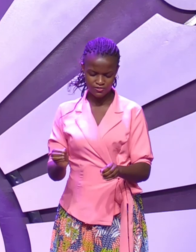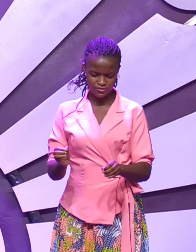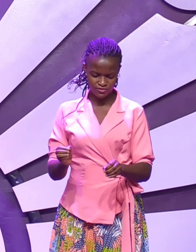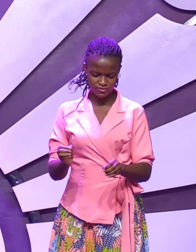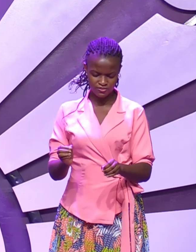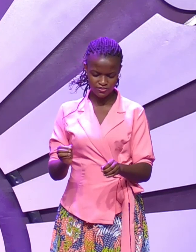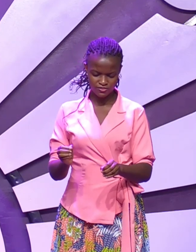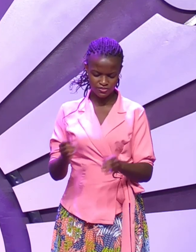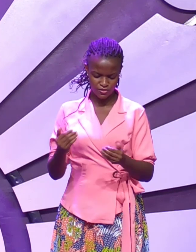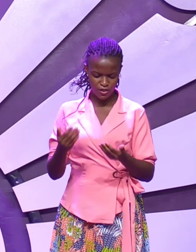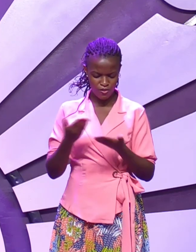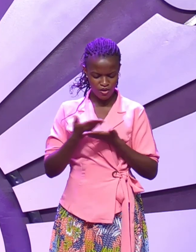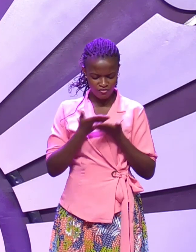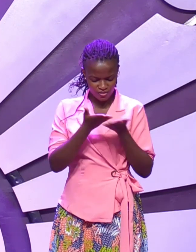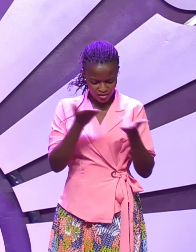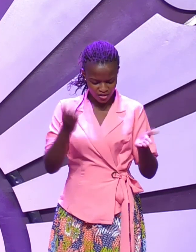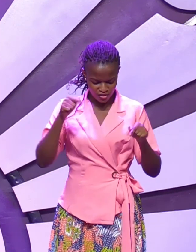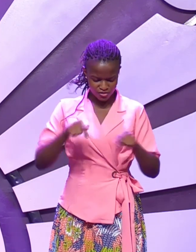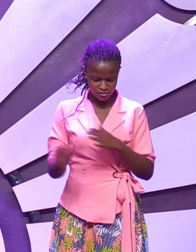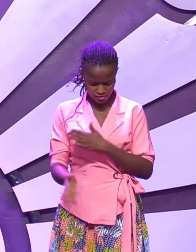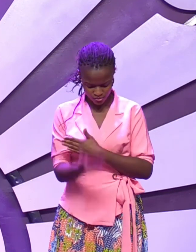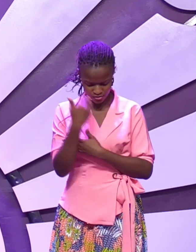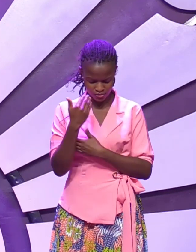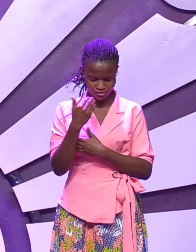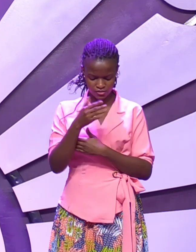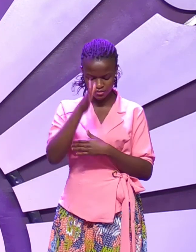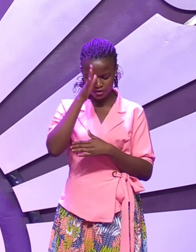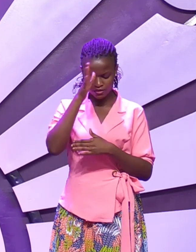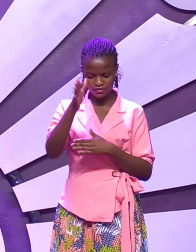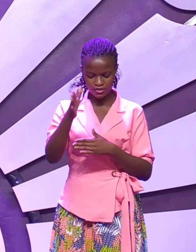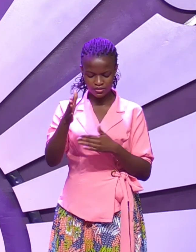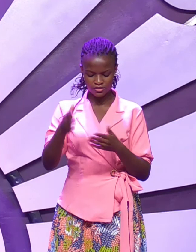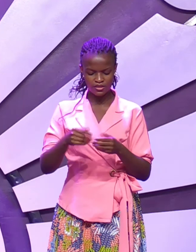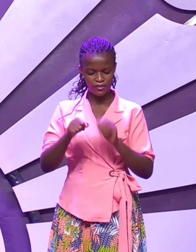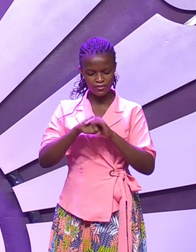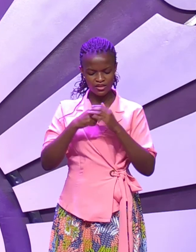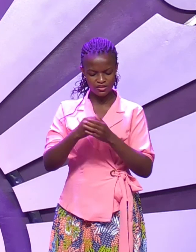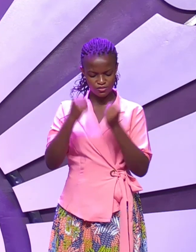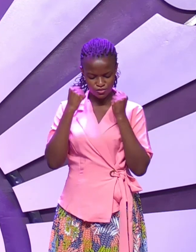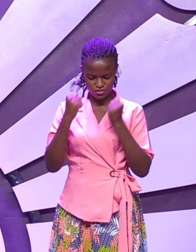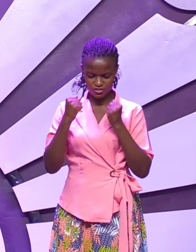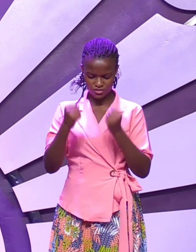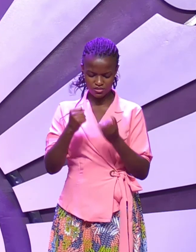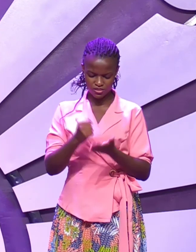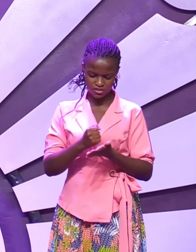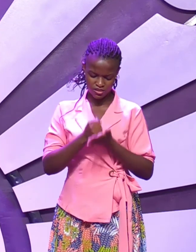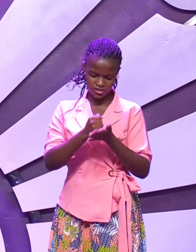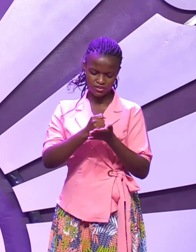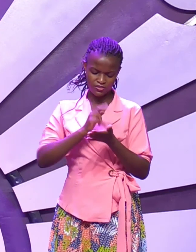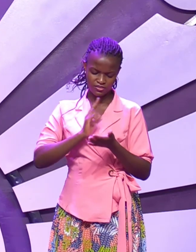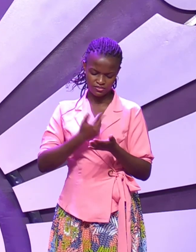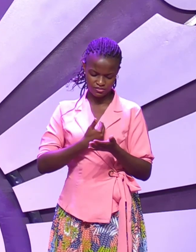wherever we are this morning father strengthen your people help us